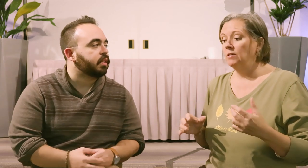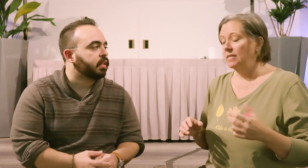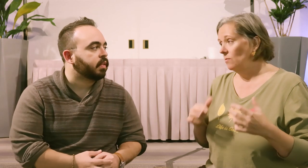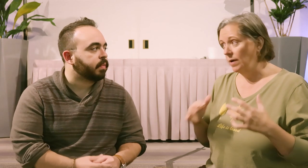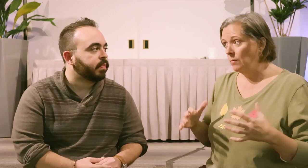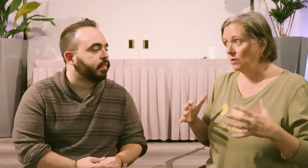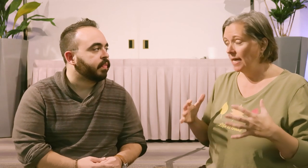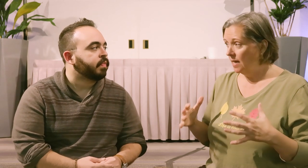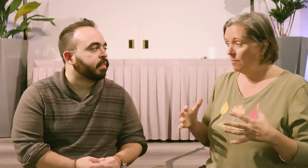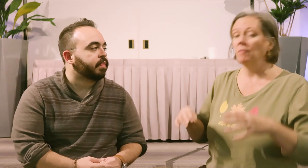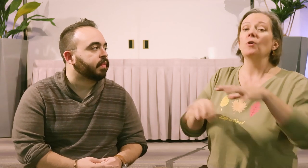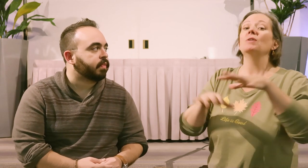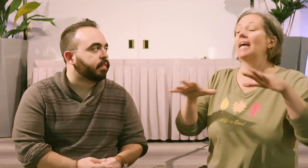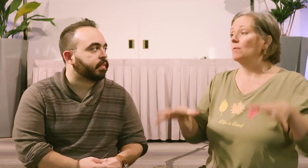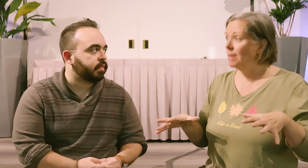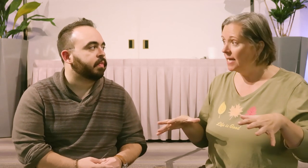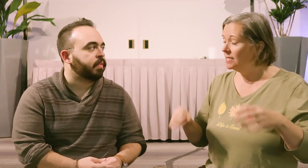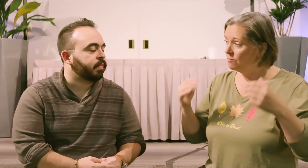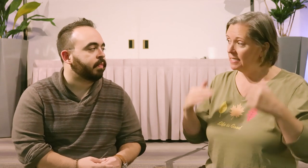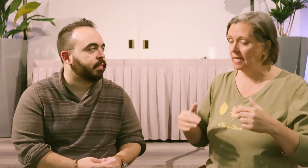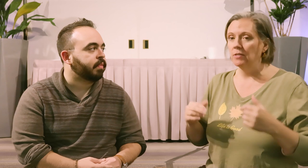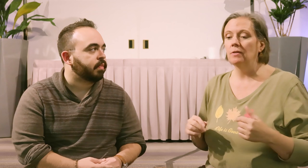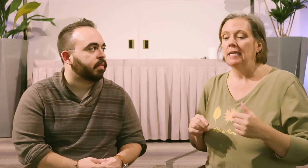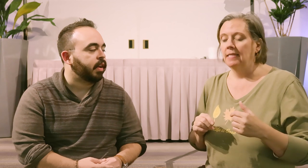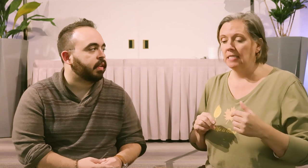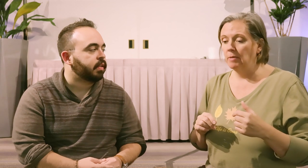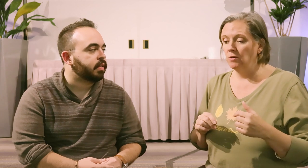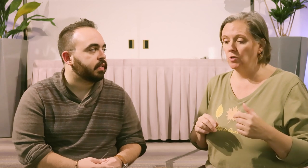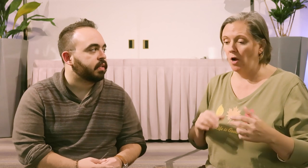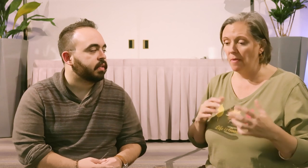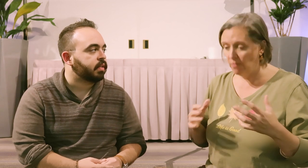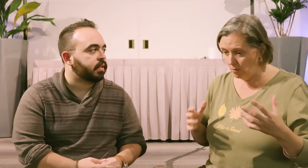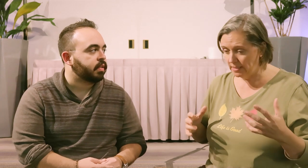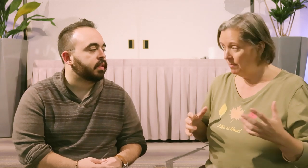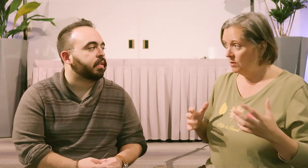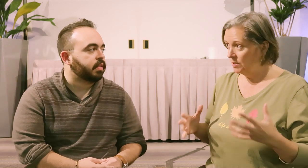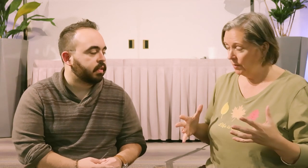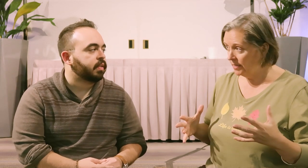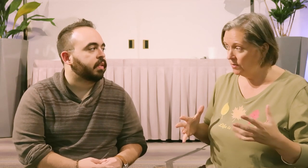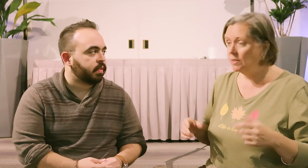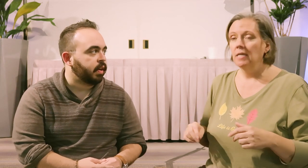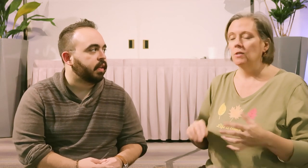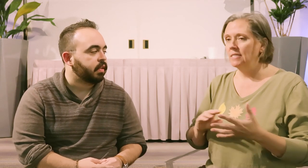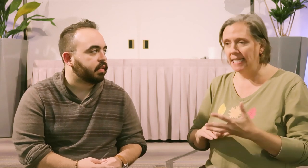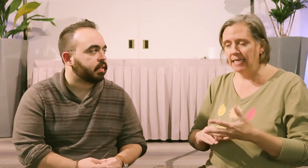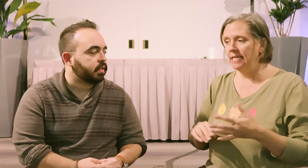be used in the morning when you get up, before you get out of bed to recenter. This can be used, you're on the phone with somebody who's annoying you. So daily,